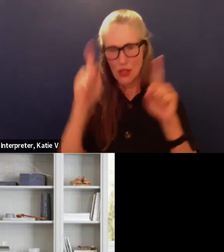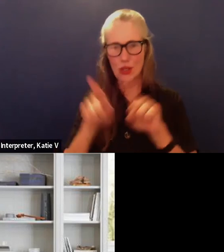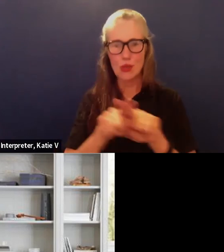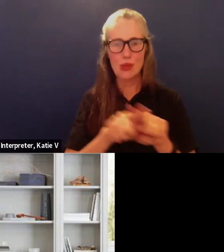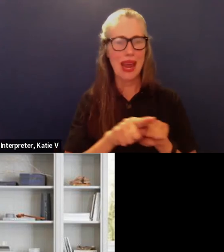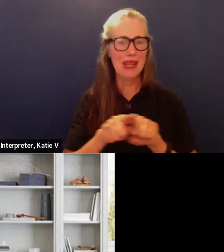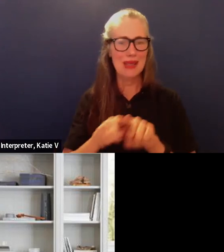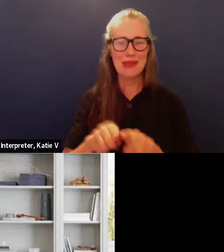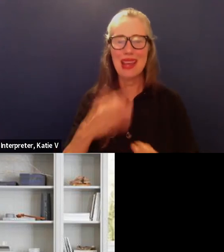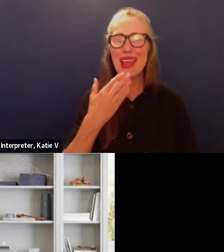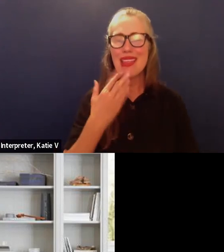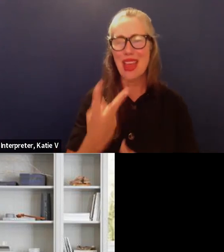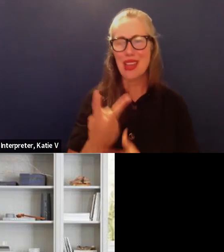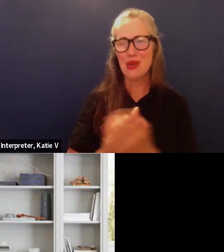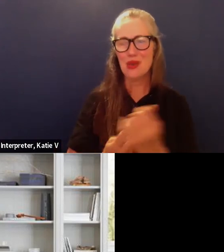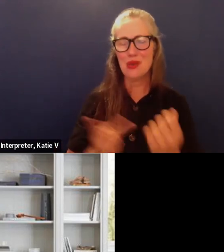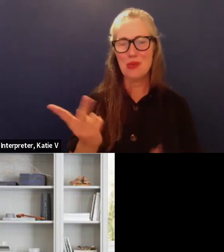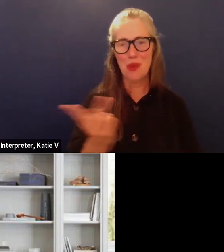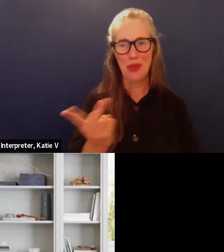Thank you to both of you.